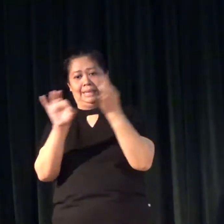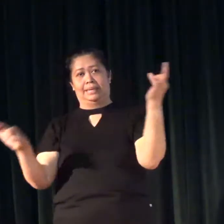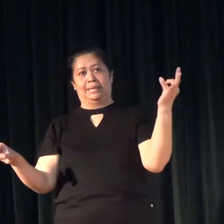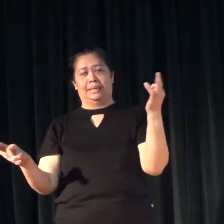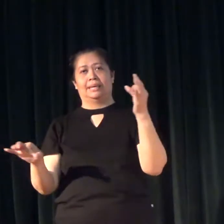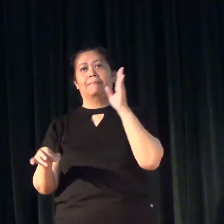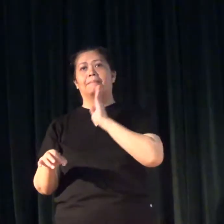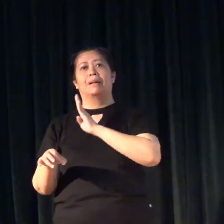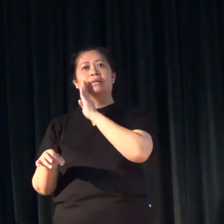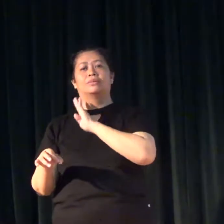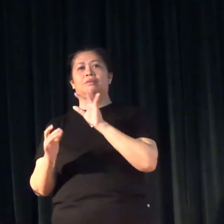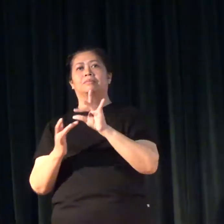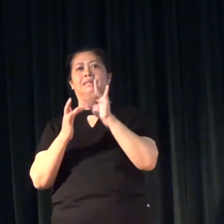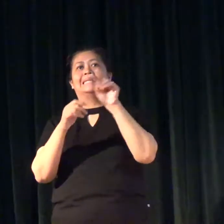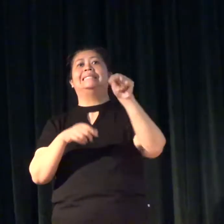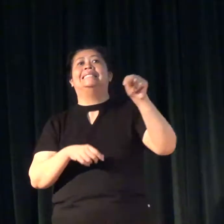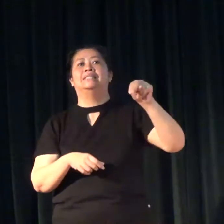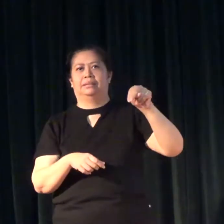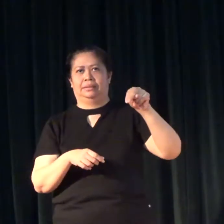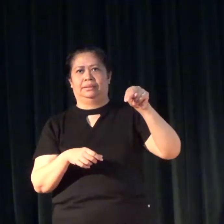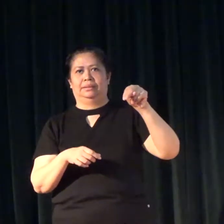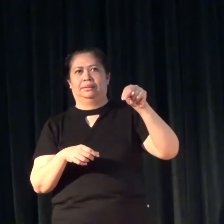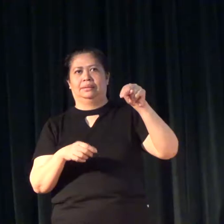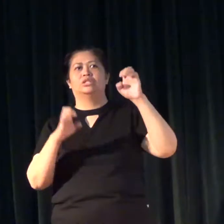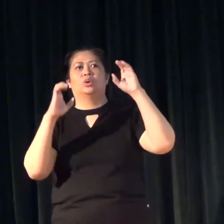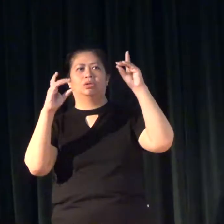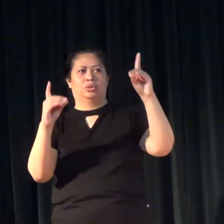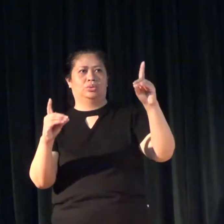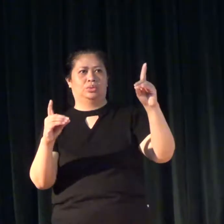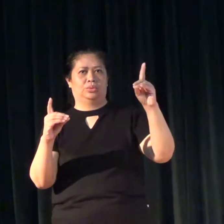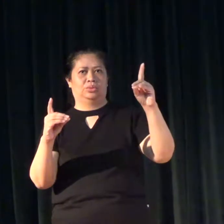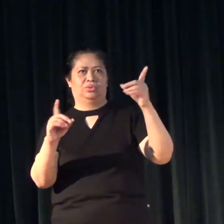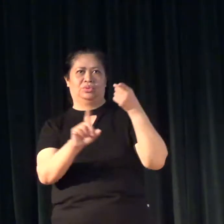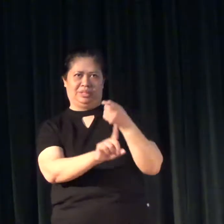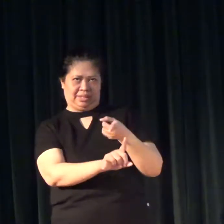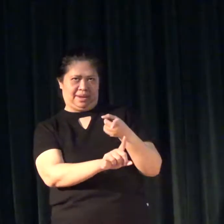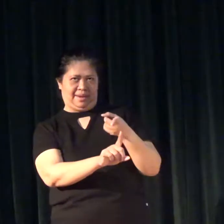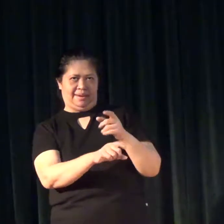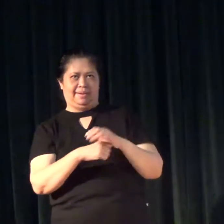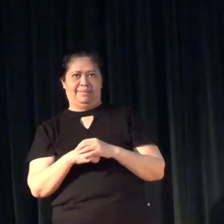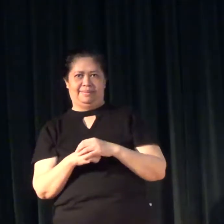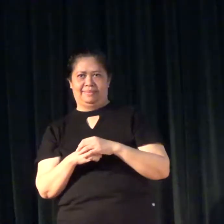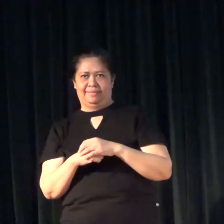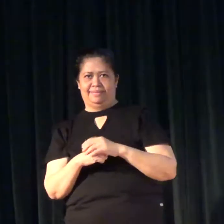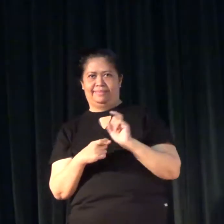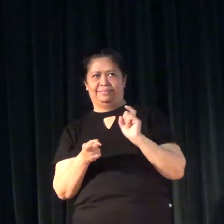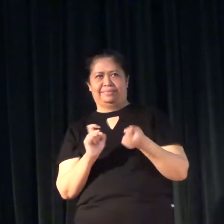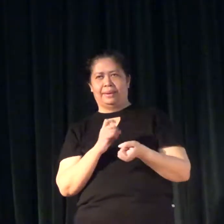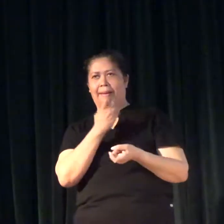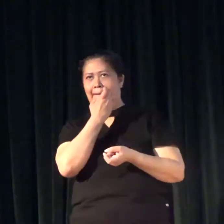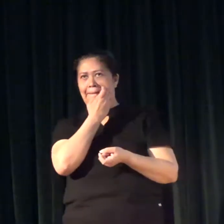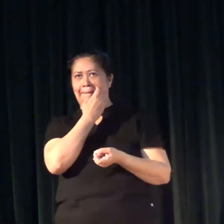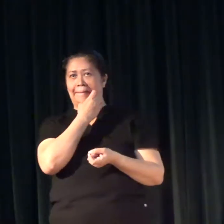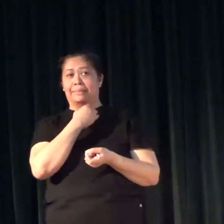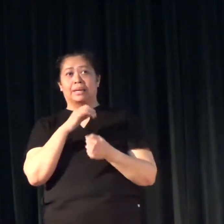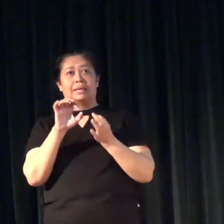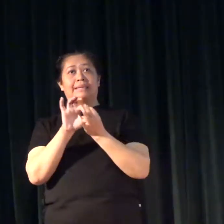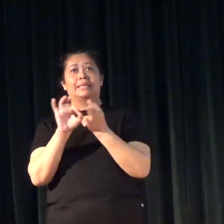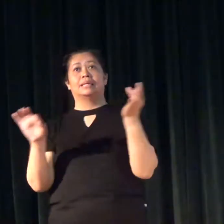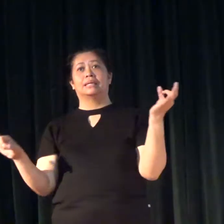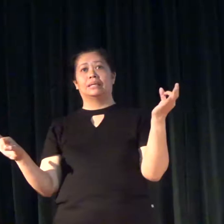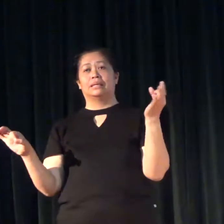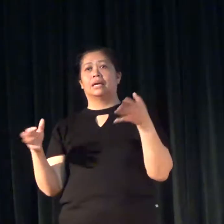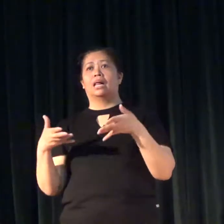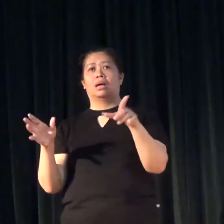Bachelor of Special Needs Education. Yunshan. And the degree